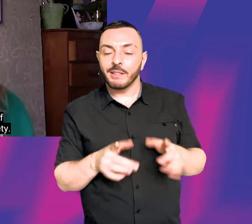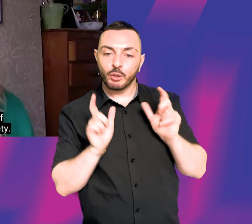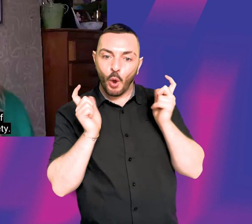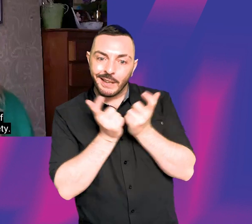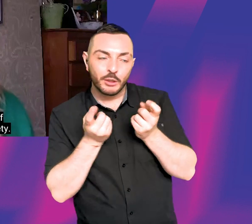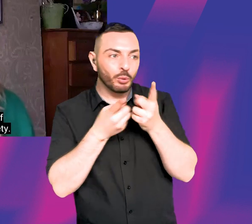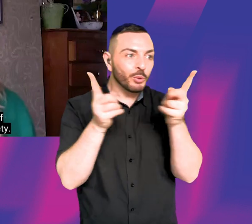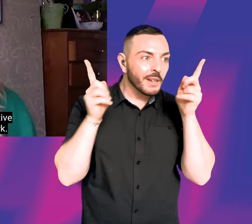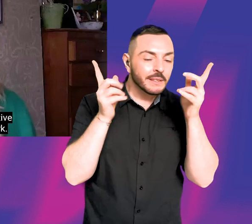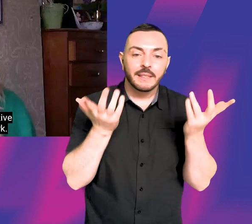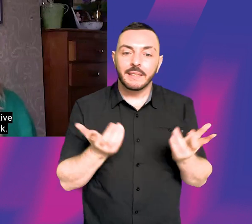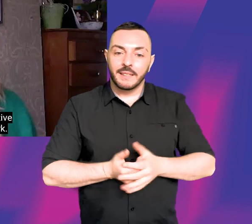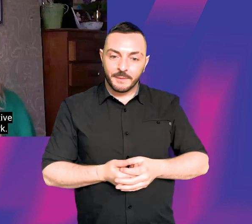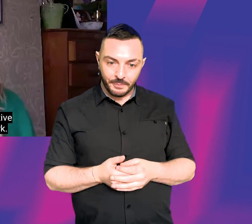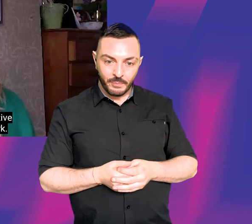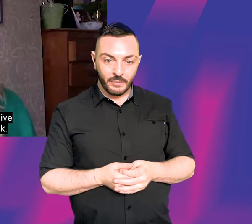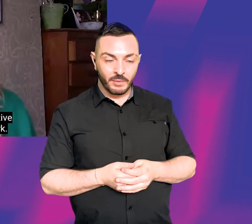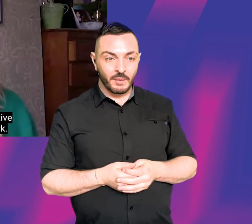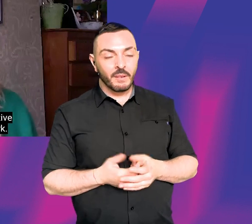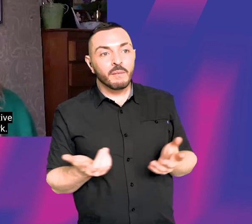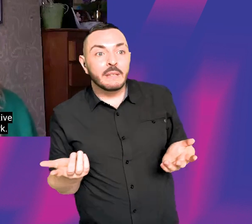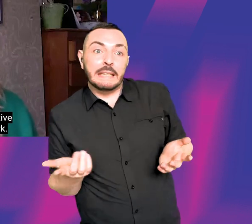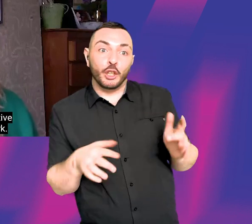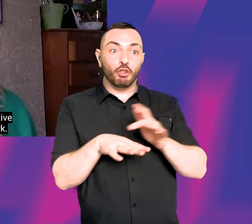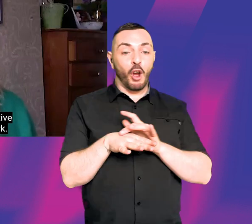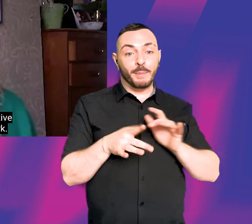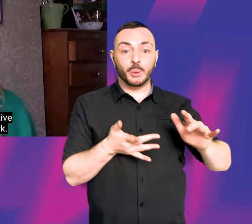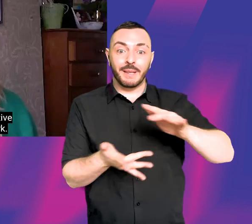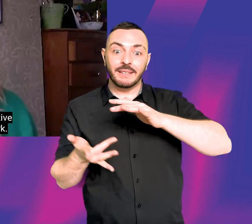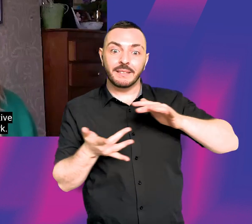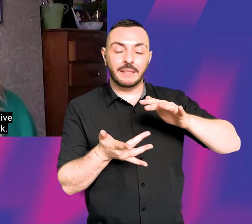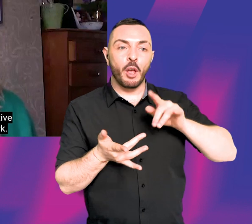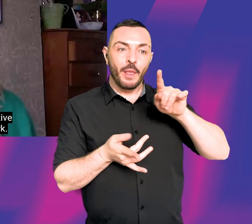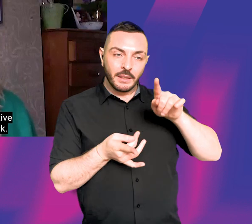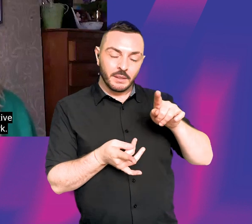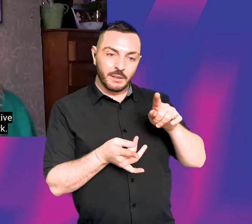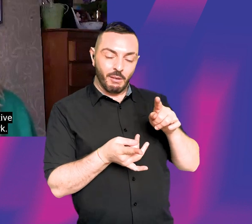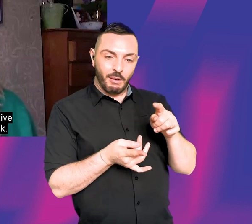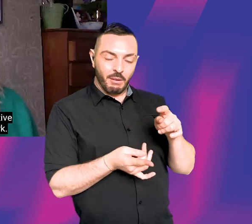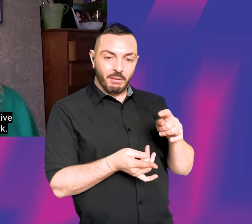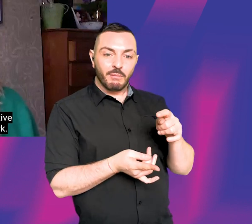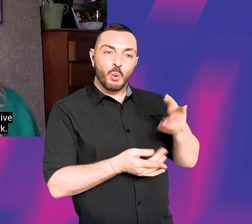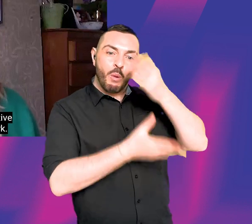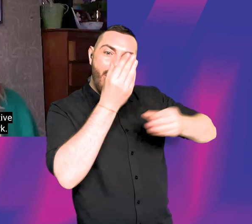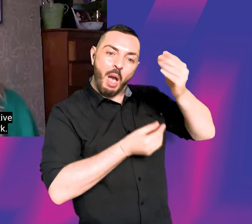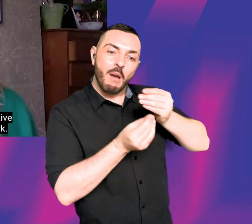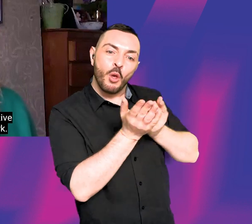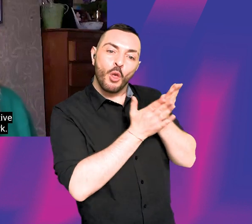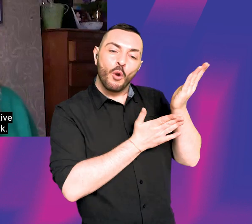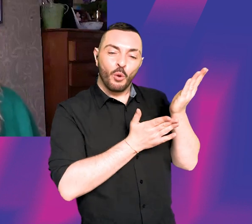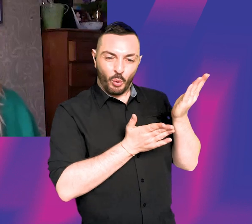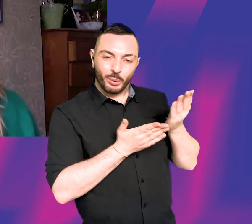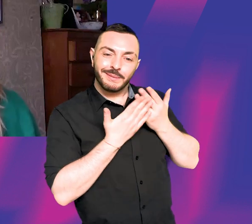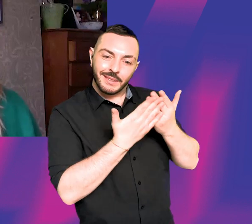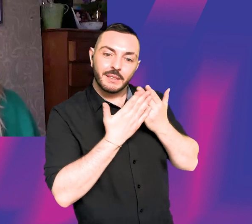drama society. And, you know, that, that, those are really important formative years where you, you know, make your own